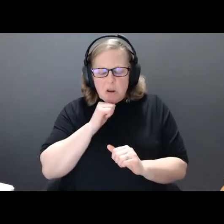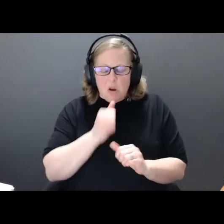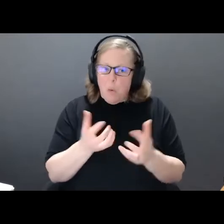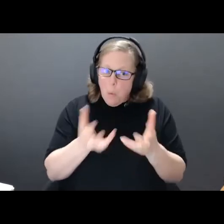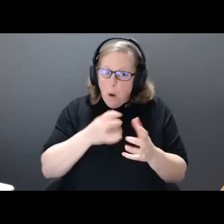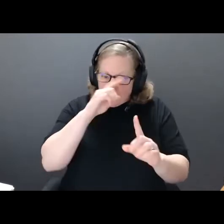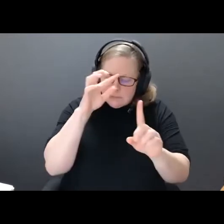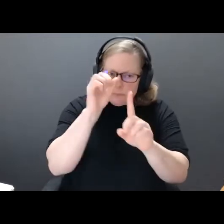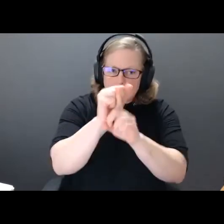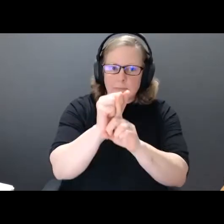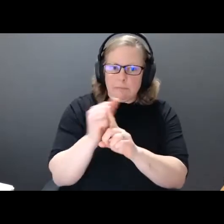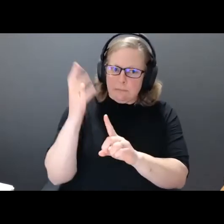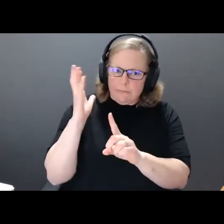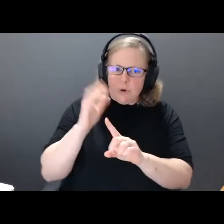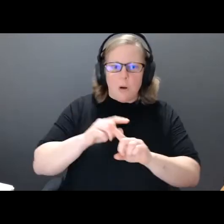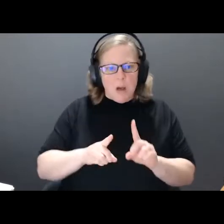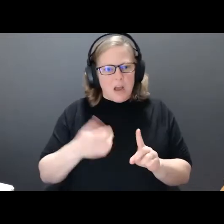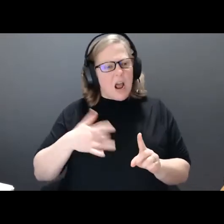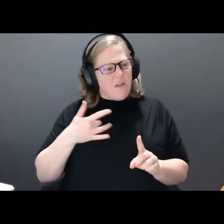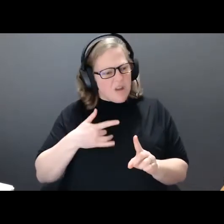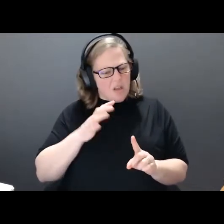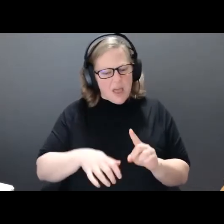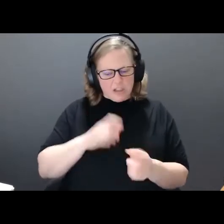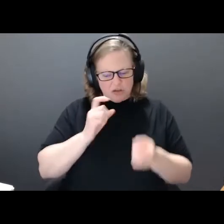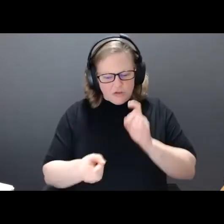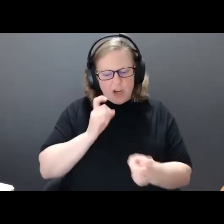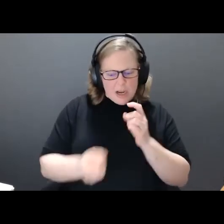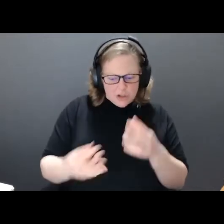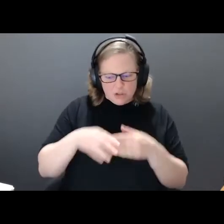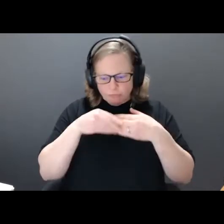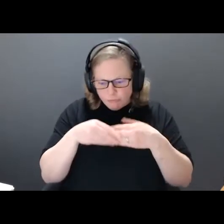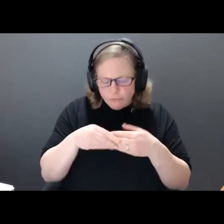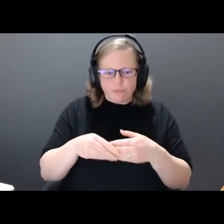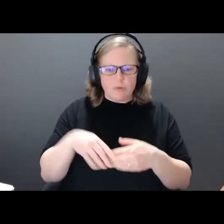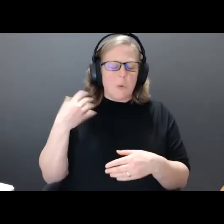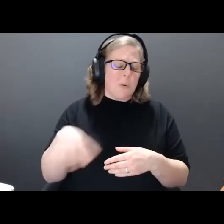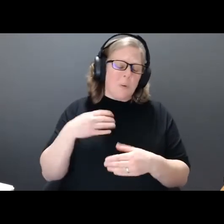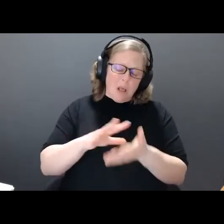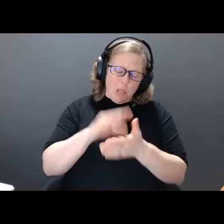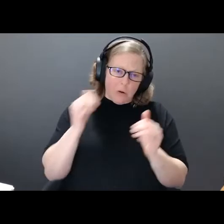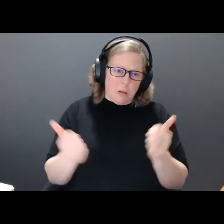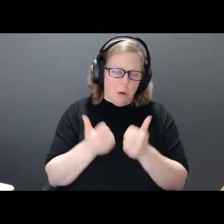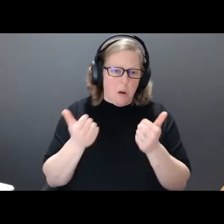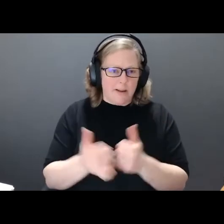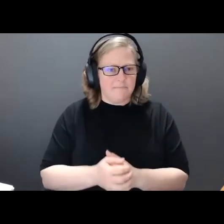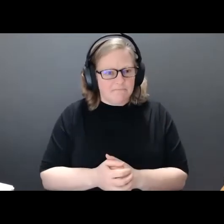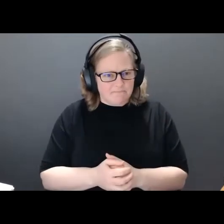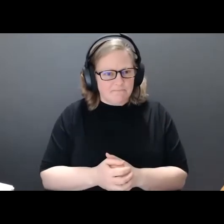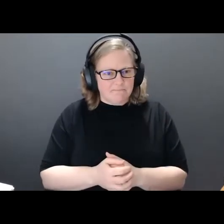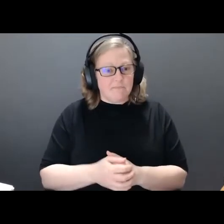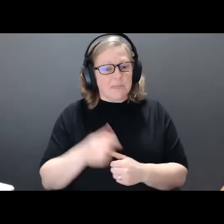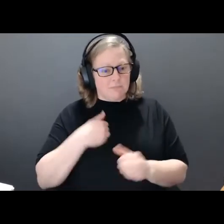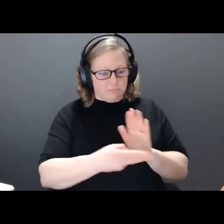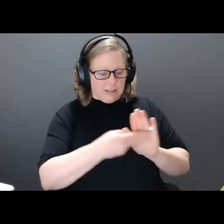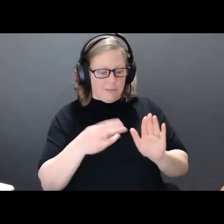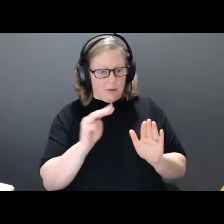challenge of constantly adapting to a new normal has been a remarkable teacher. A few years after I was diagnosed with multiple sclerosis,